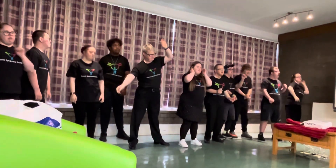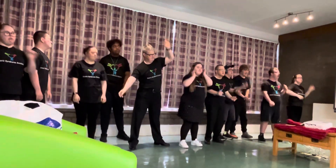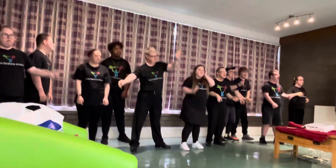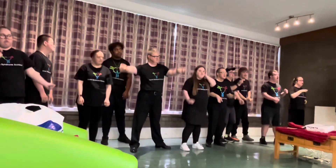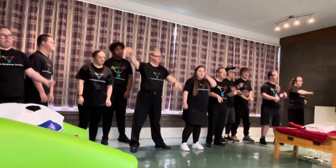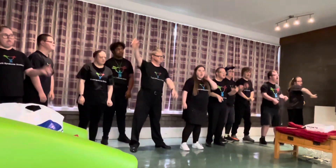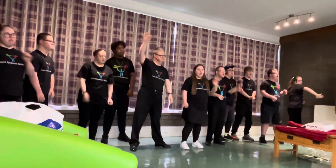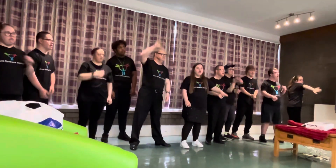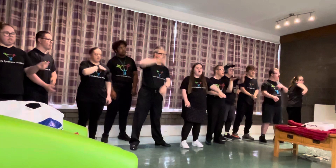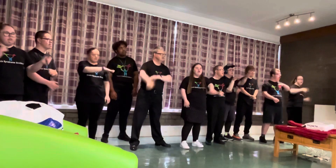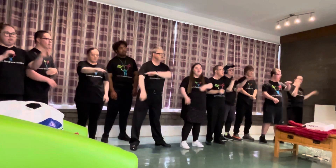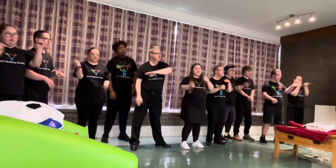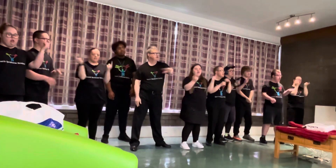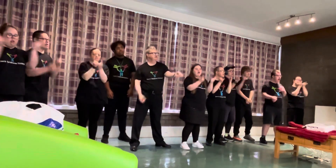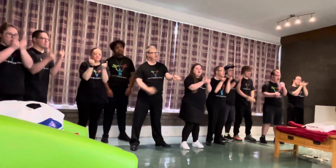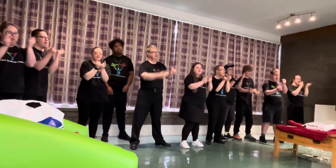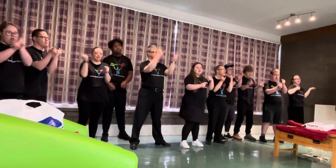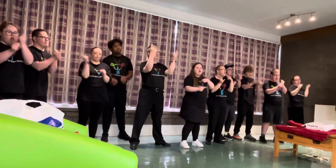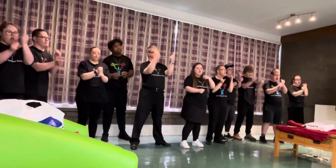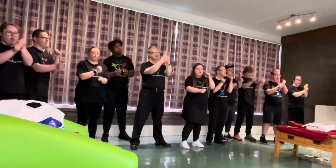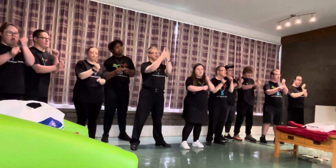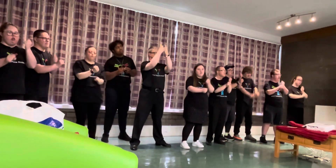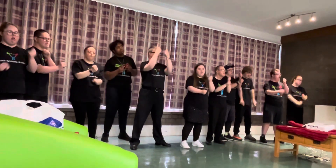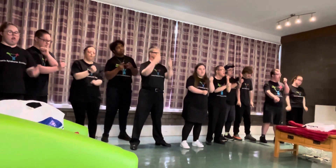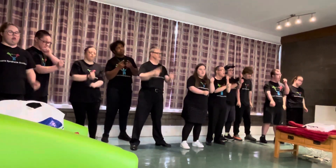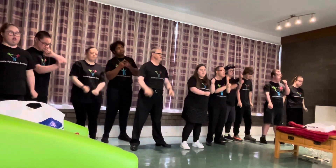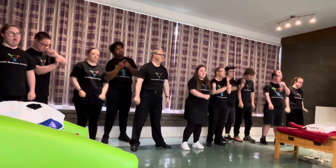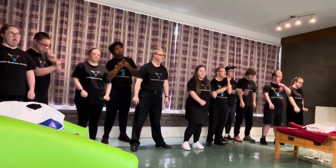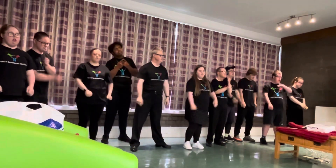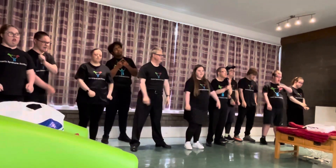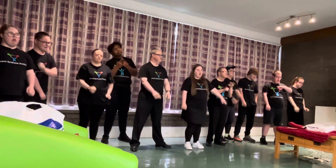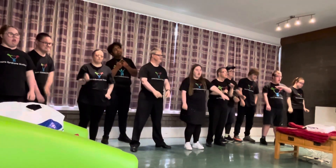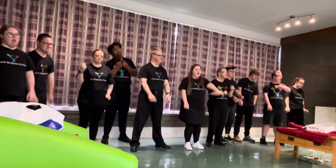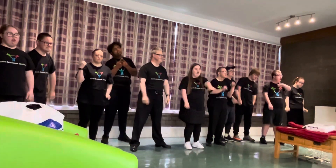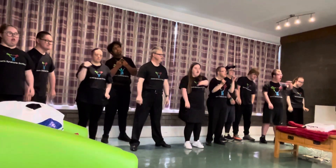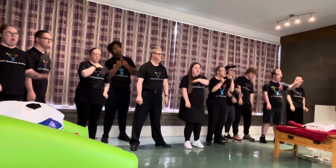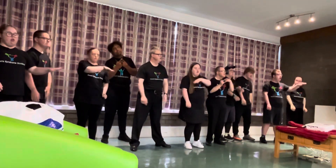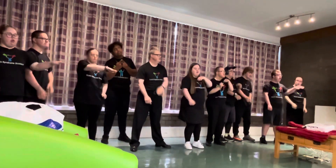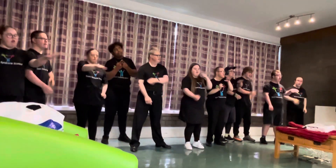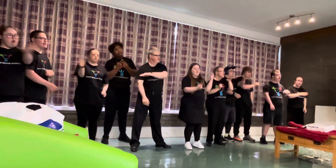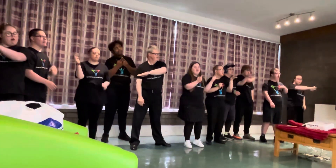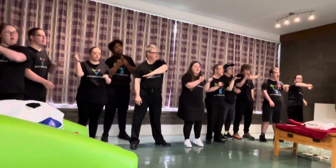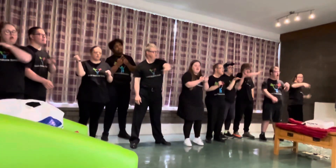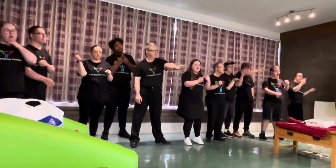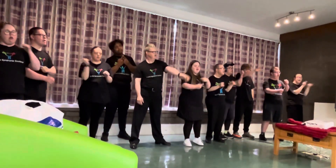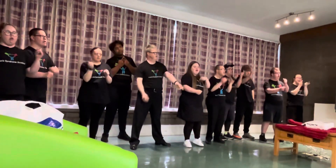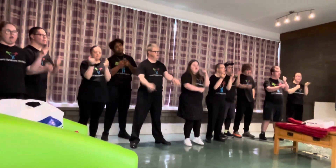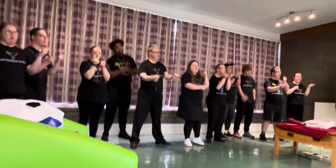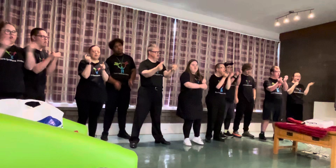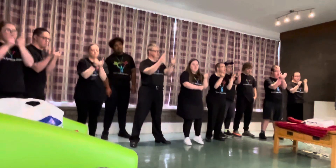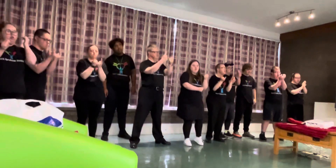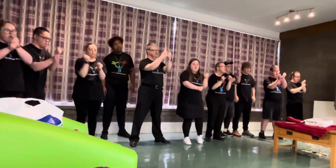All of these things I do, all of these things I do,